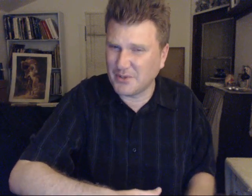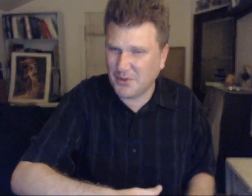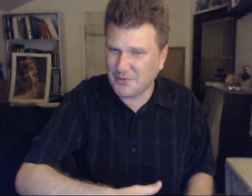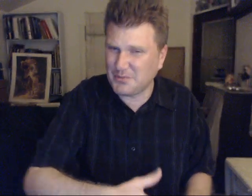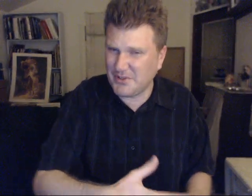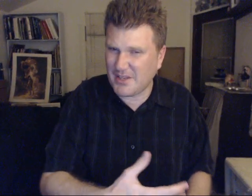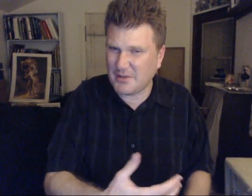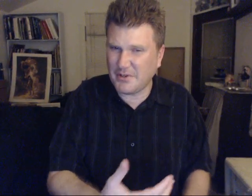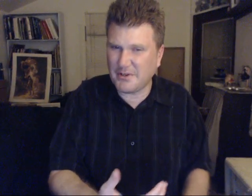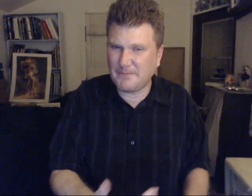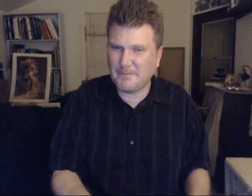go let's put it that way